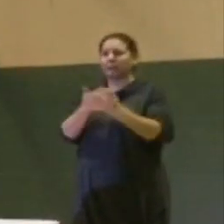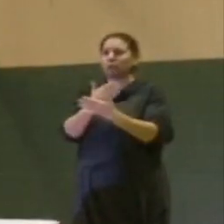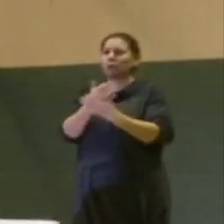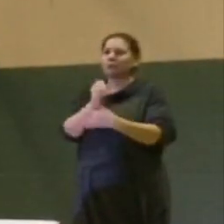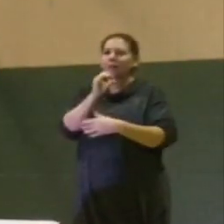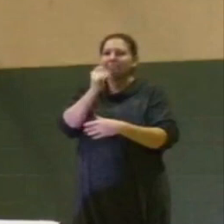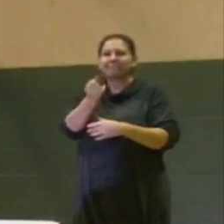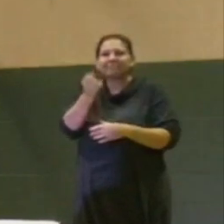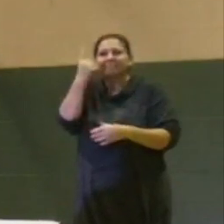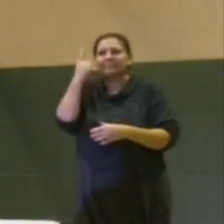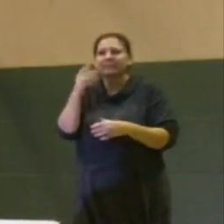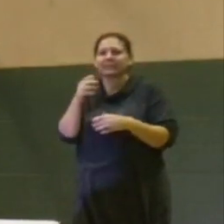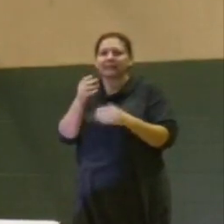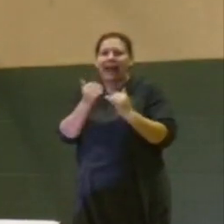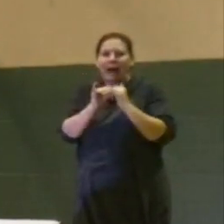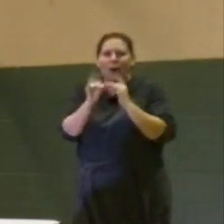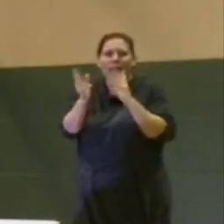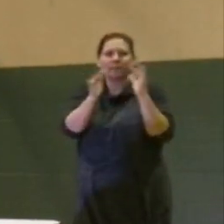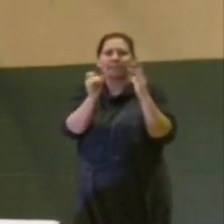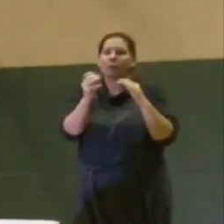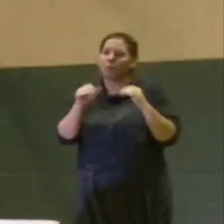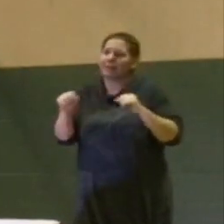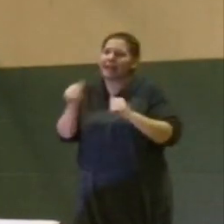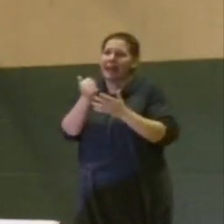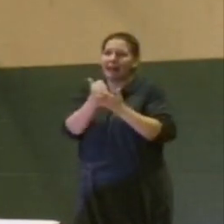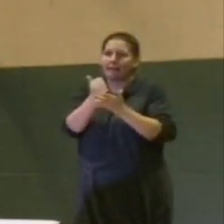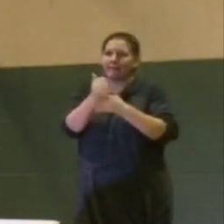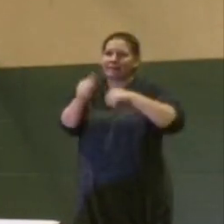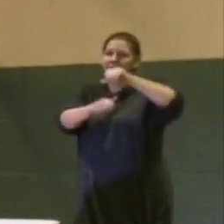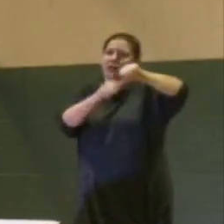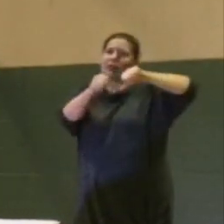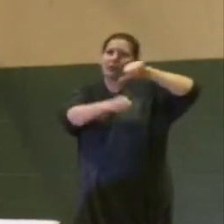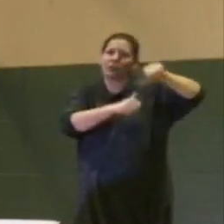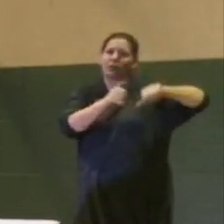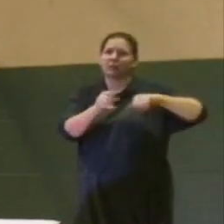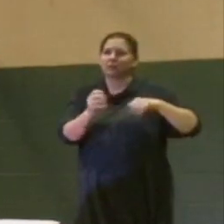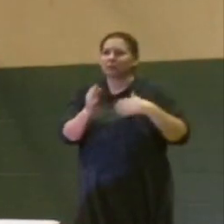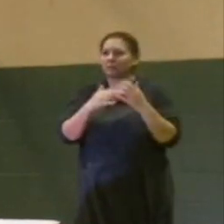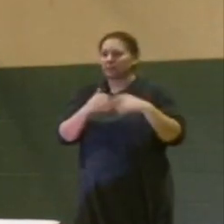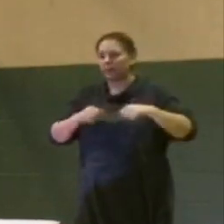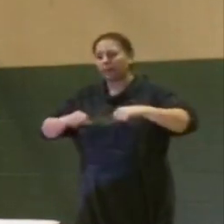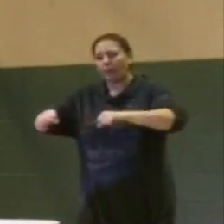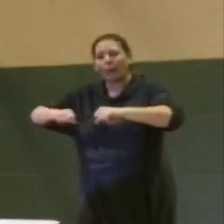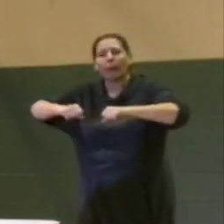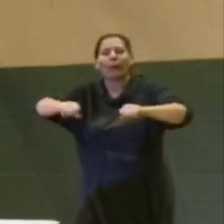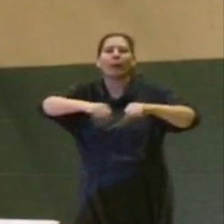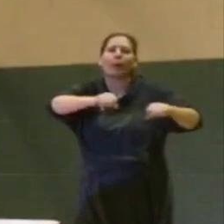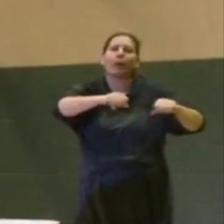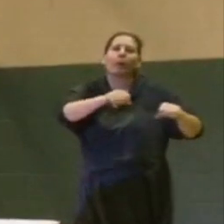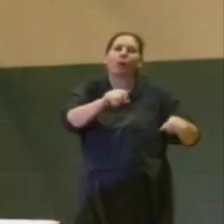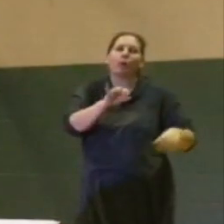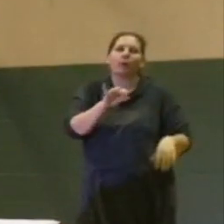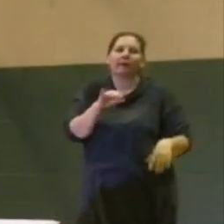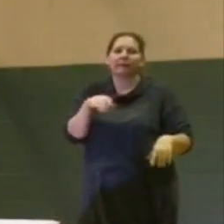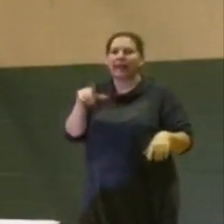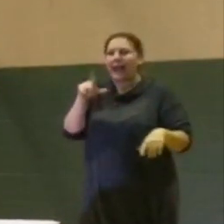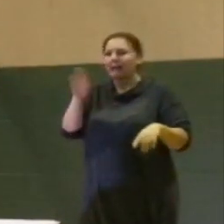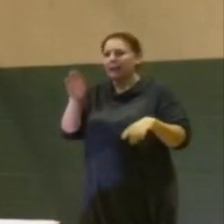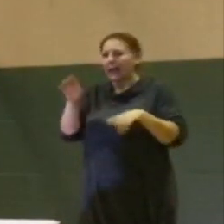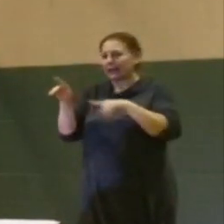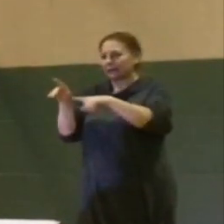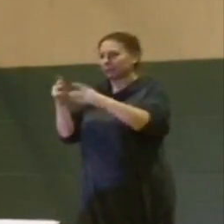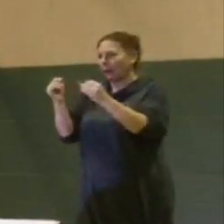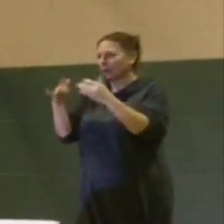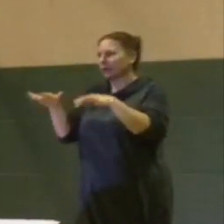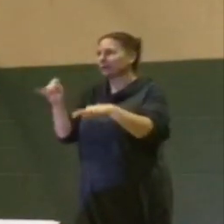don't really understand the upkeep. So we can help in our community, whether I'm mowing the lawn of a land bank property, and so